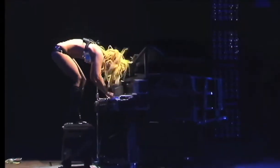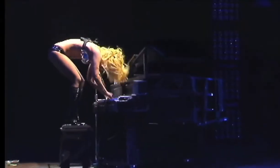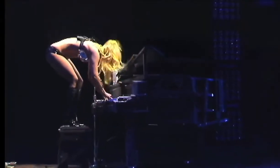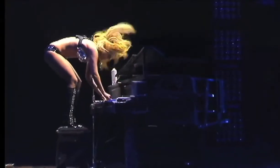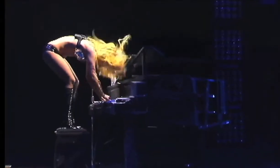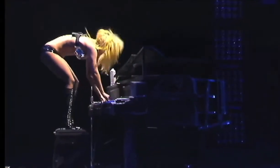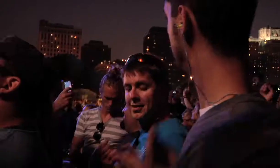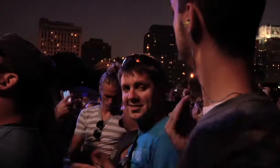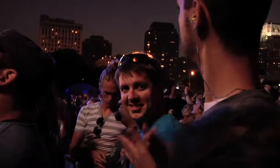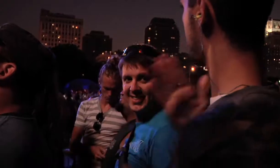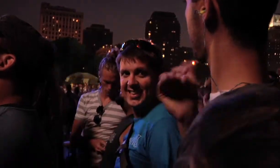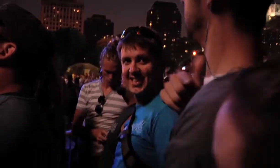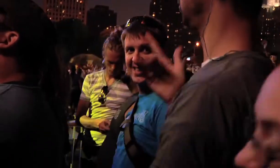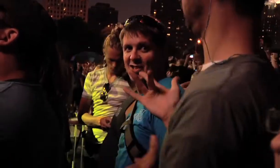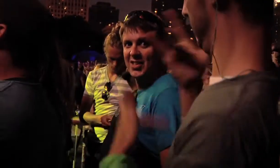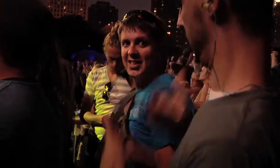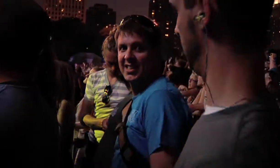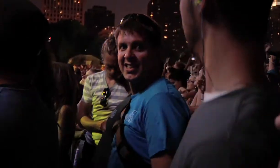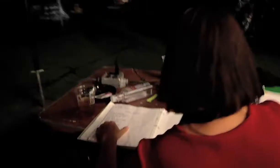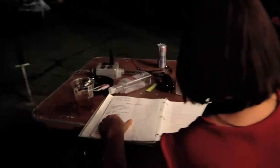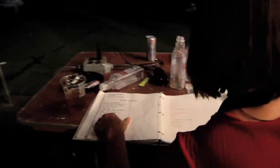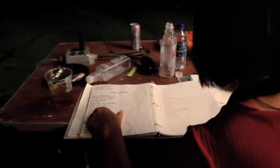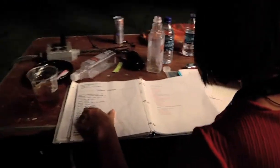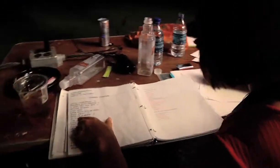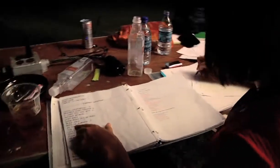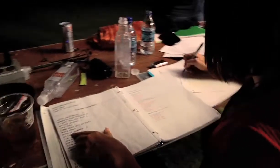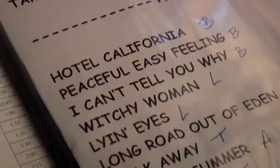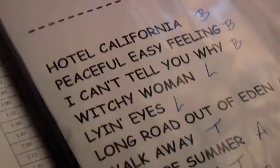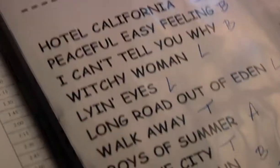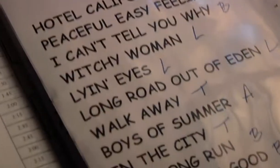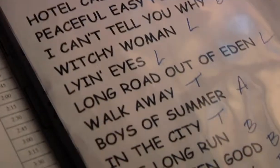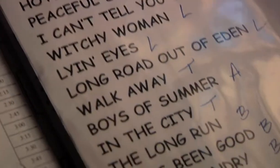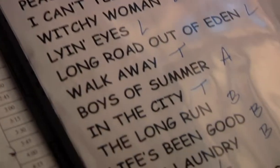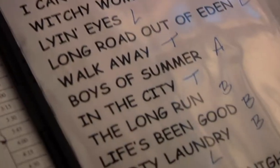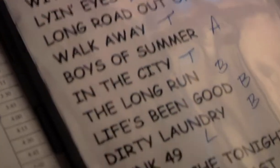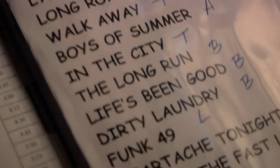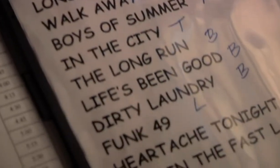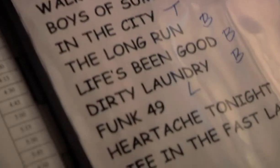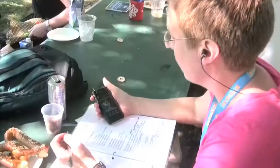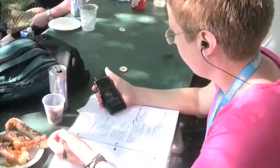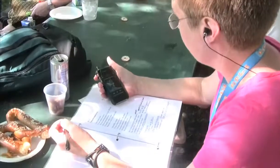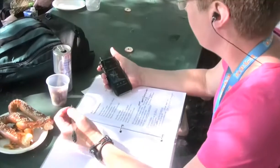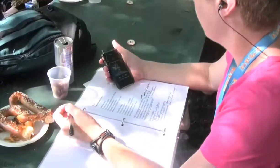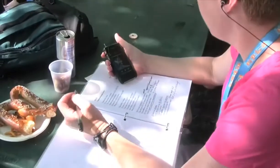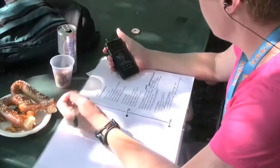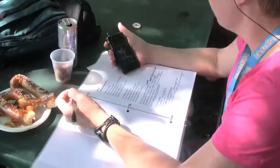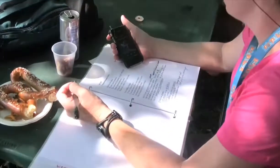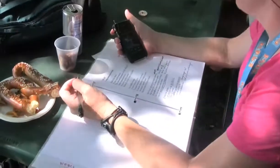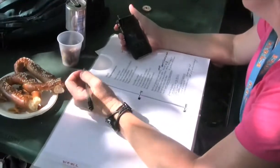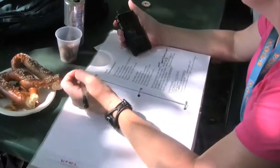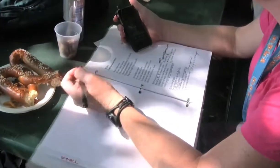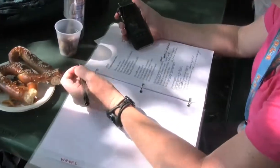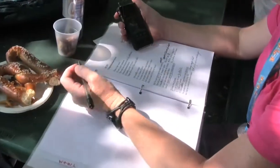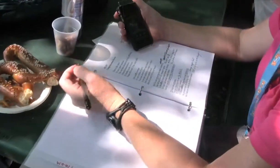for the deaf people to also come up with their own interpretation. And we hope and pray we get a set list. I always say it's our golden ticket. It's a lot of work,